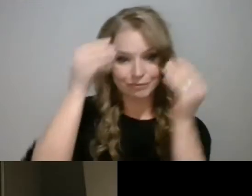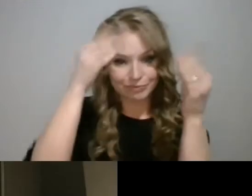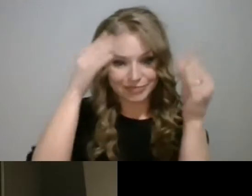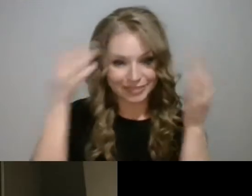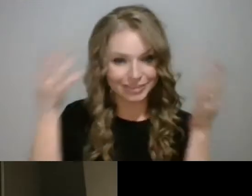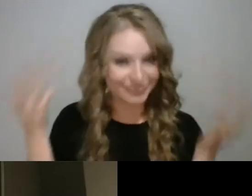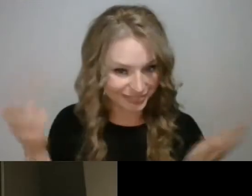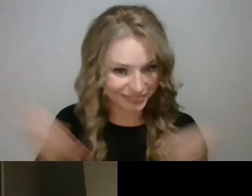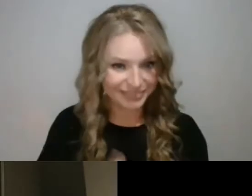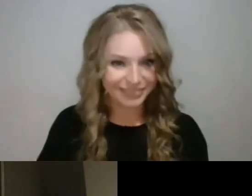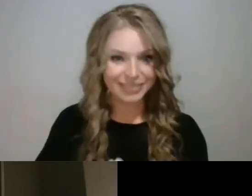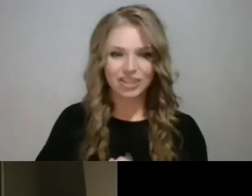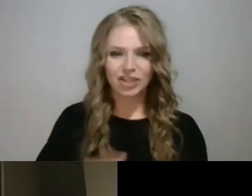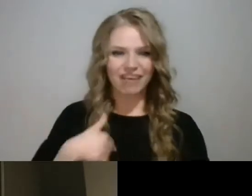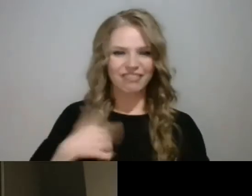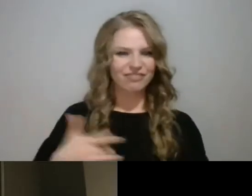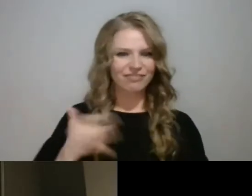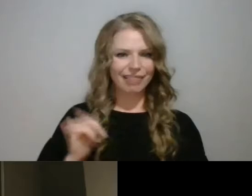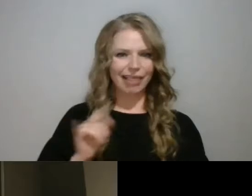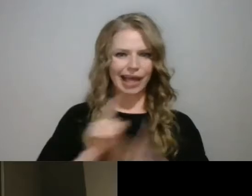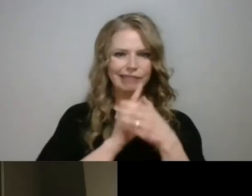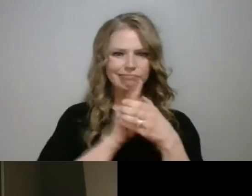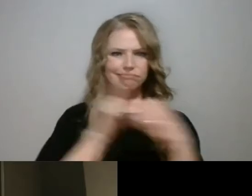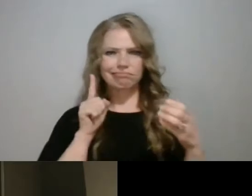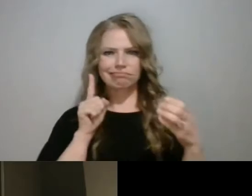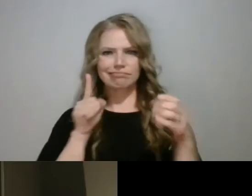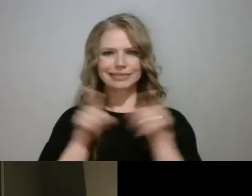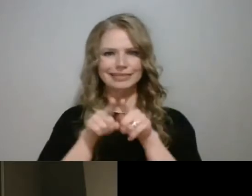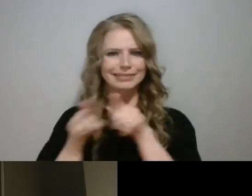Of course, it would be very difficult to tell me everything.